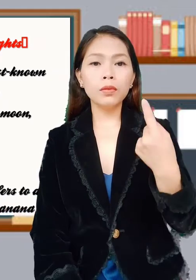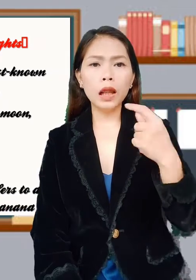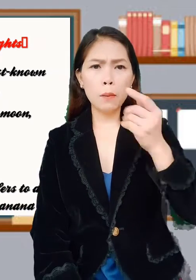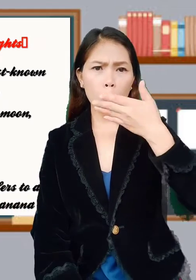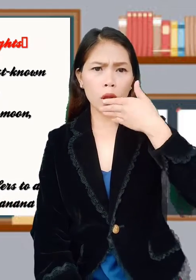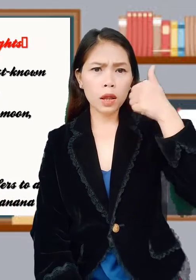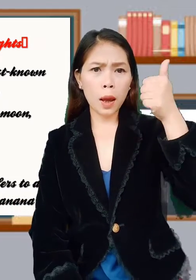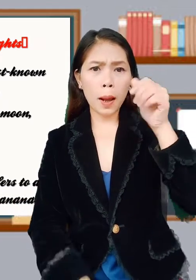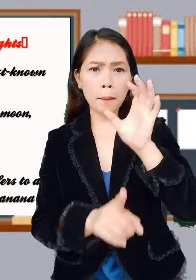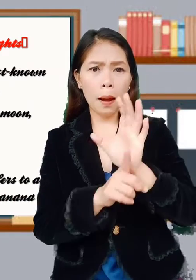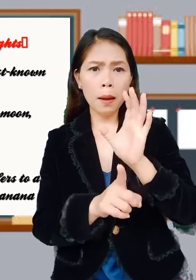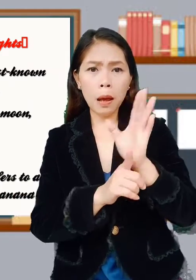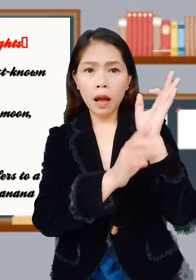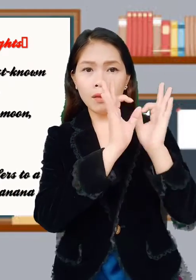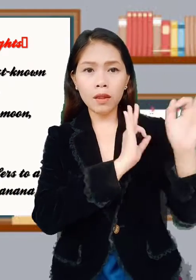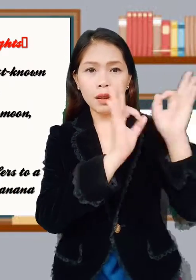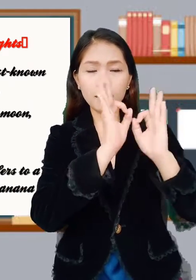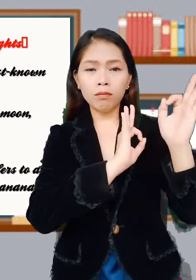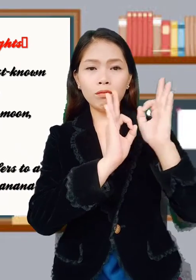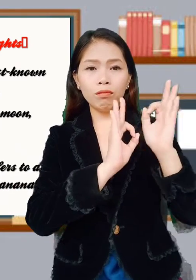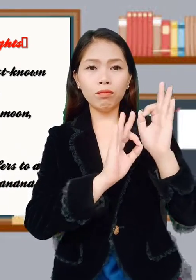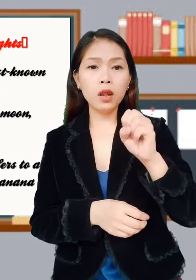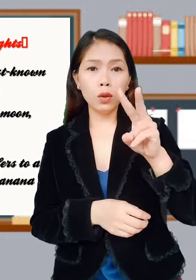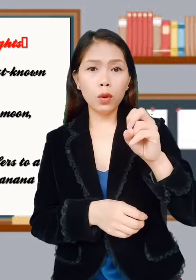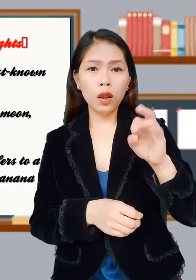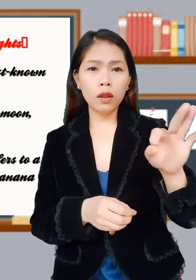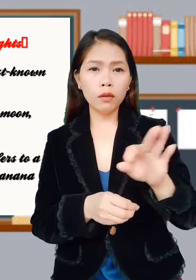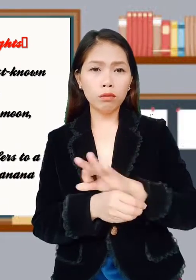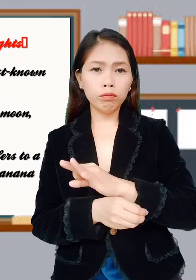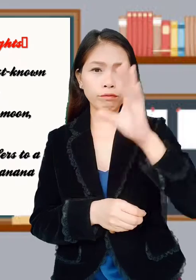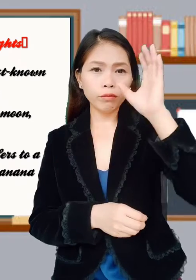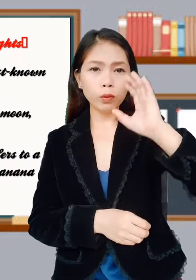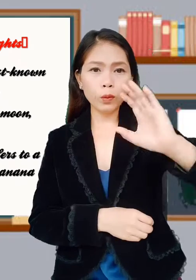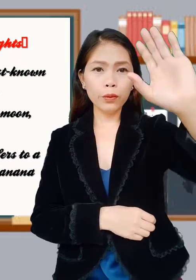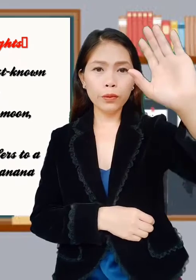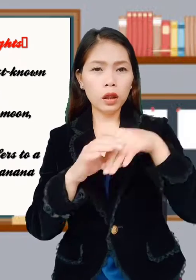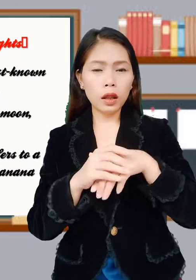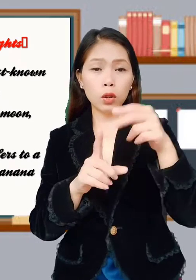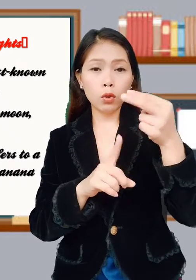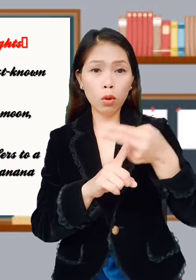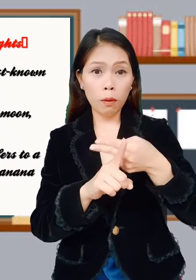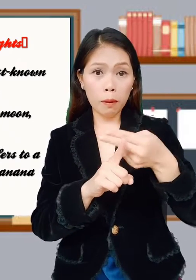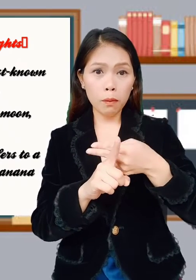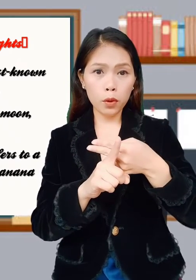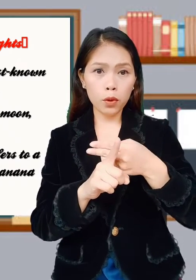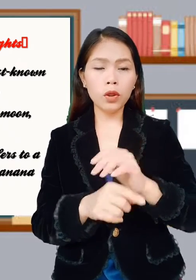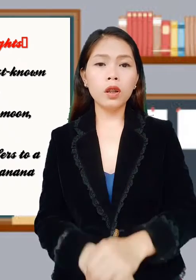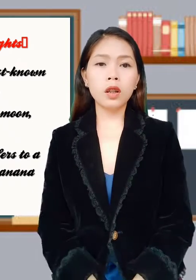The most popular festival held on the 12th full moon, usually in November.